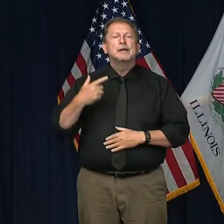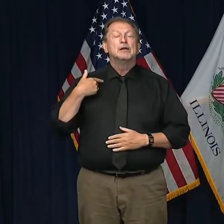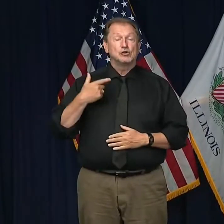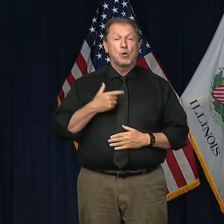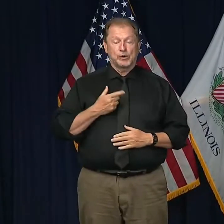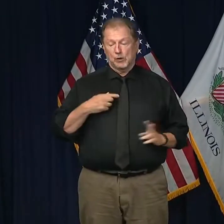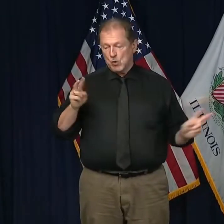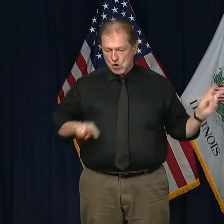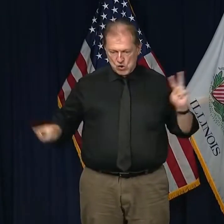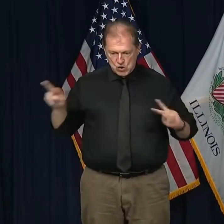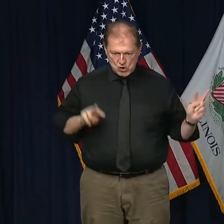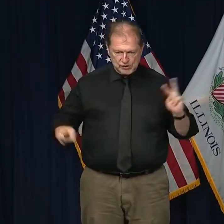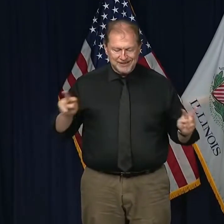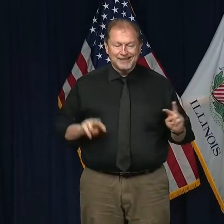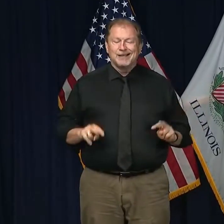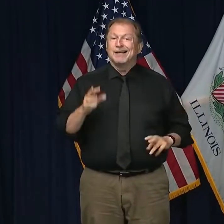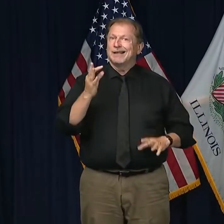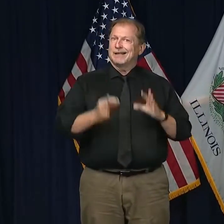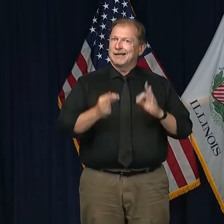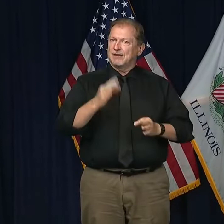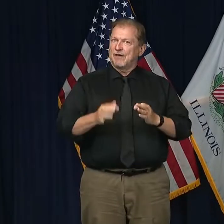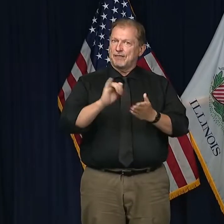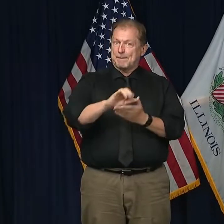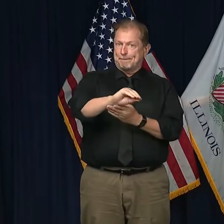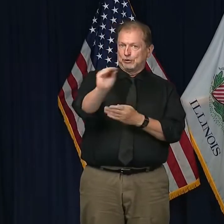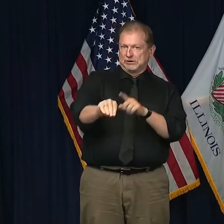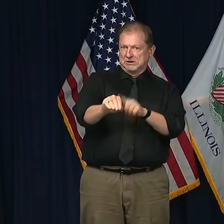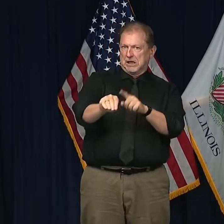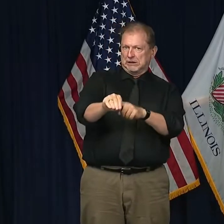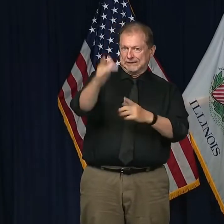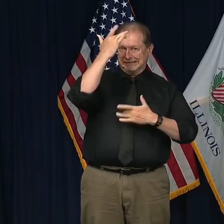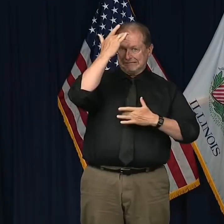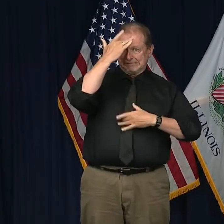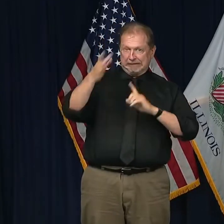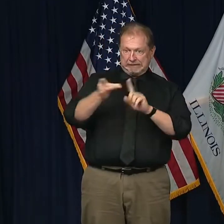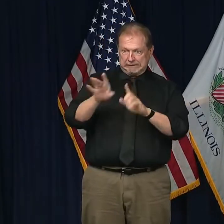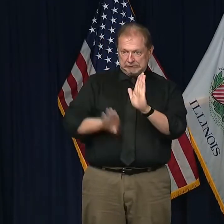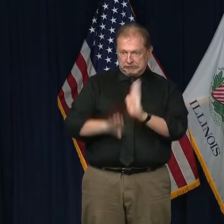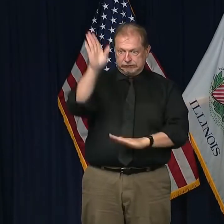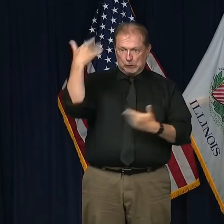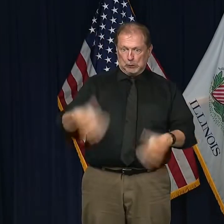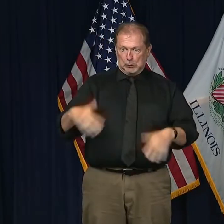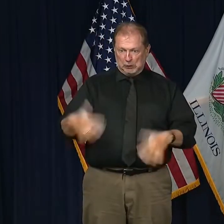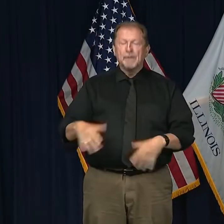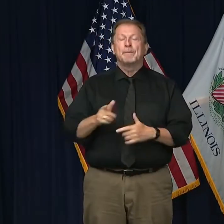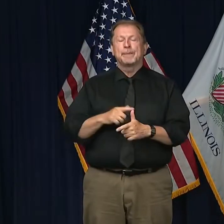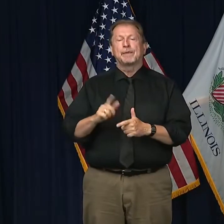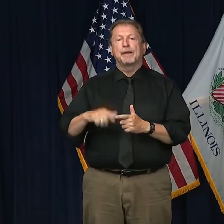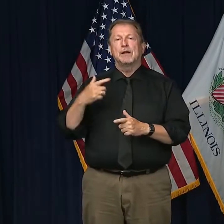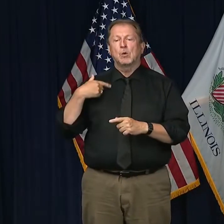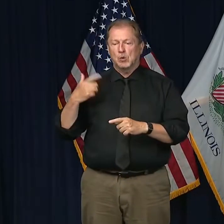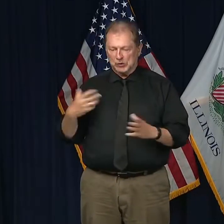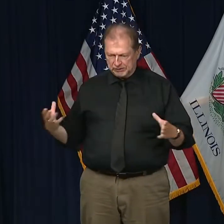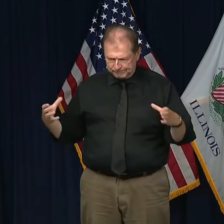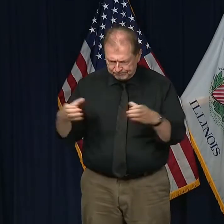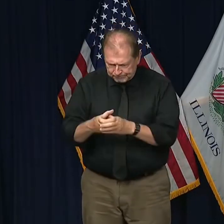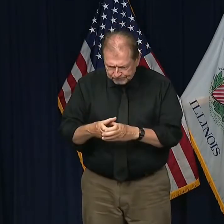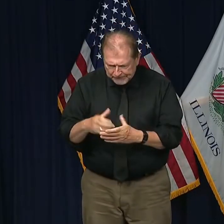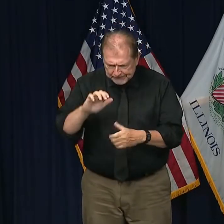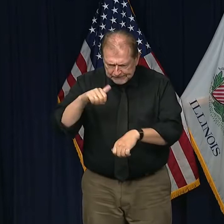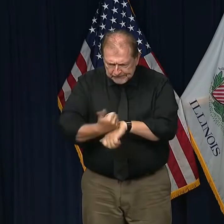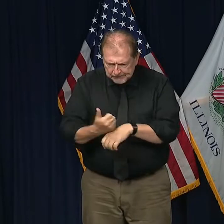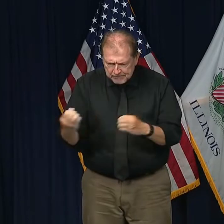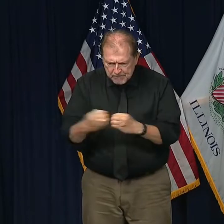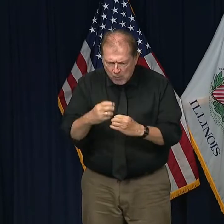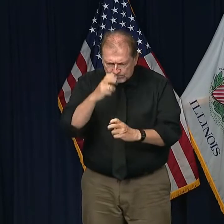trip the 8% metric or the other metrics that we've set out to try to put mitigations in place.